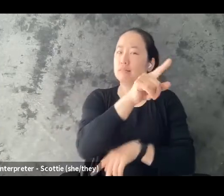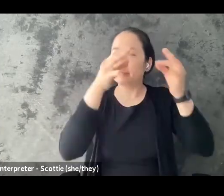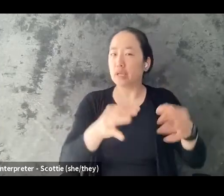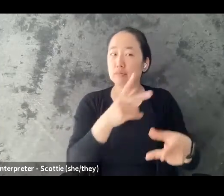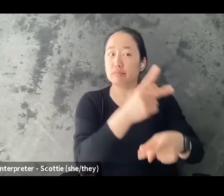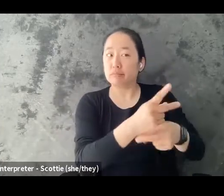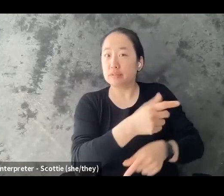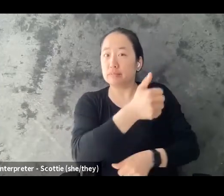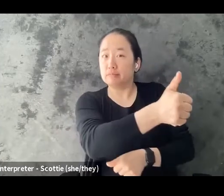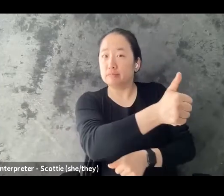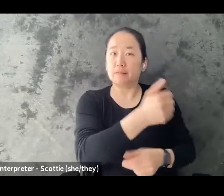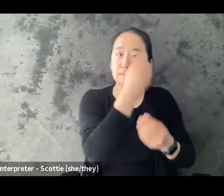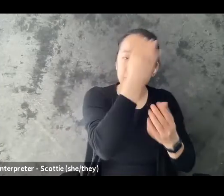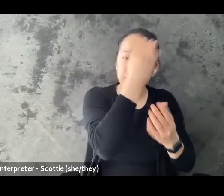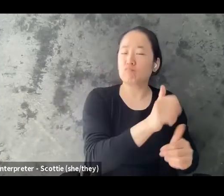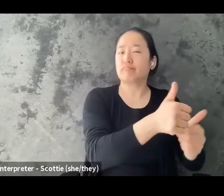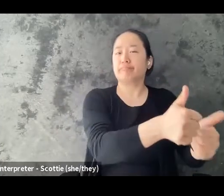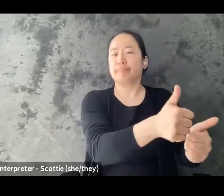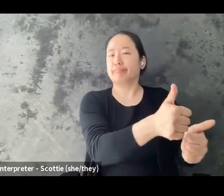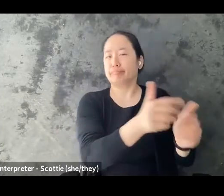choosing not to share if that's what they think is best for them.